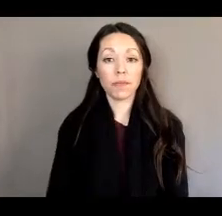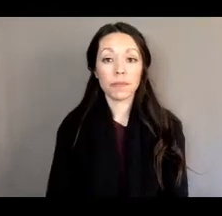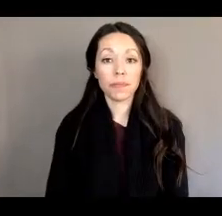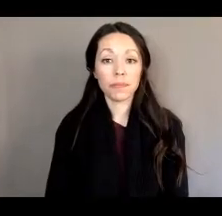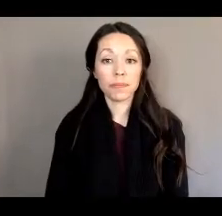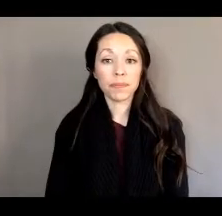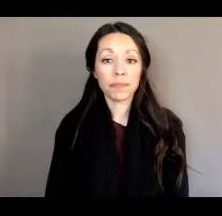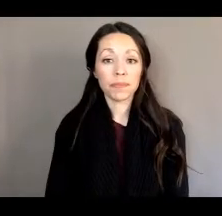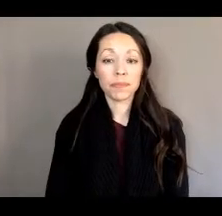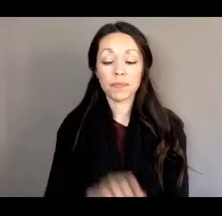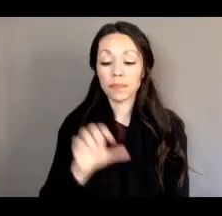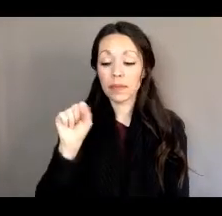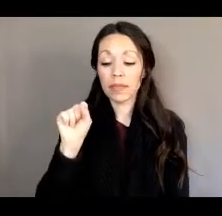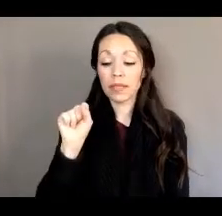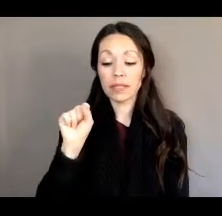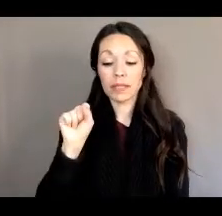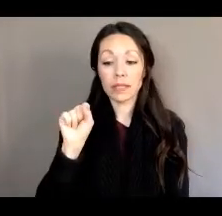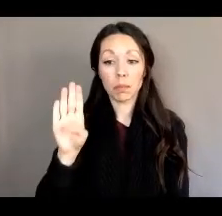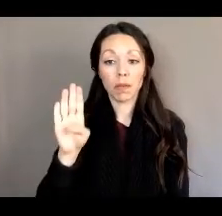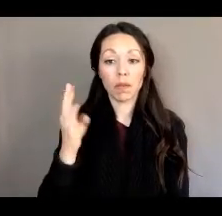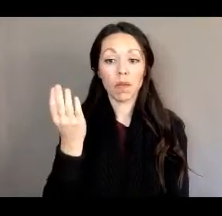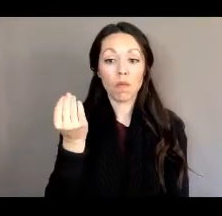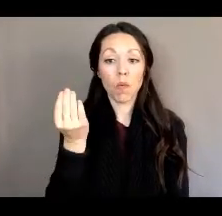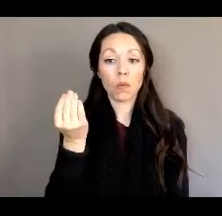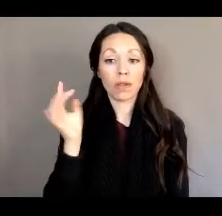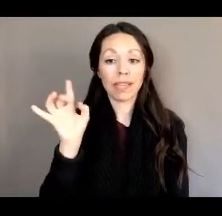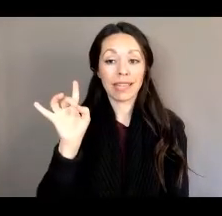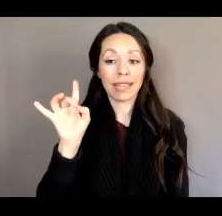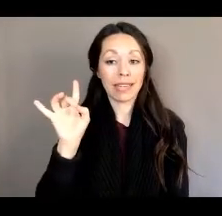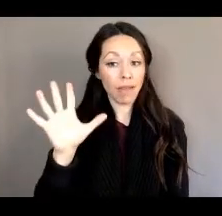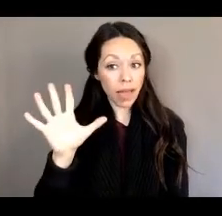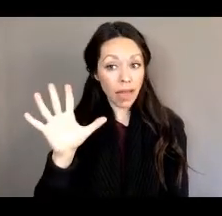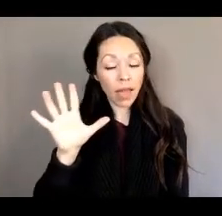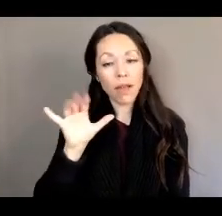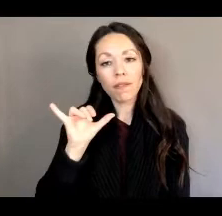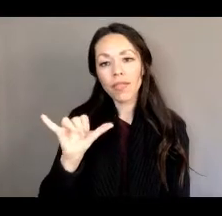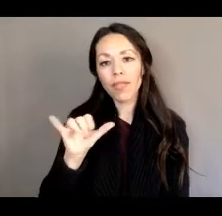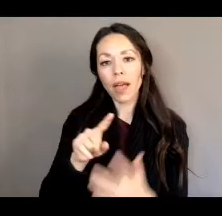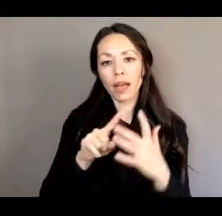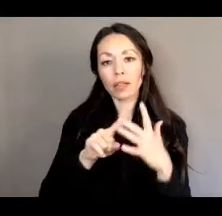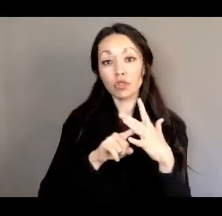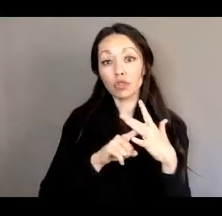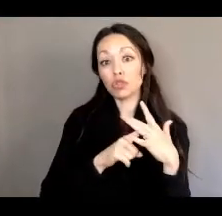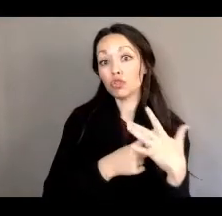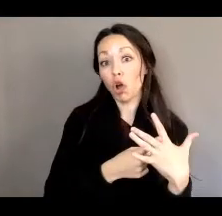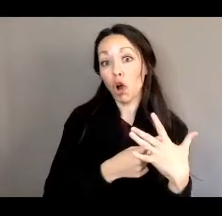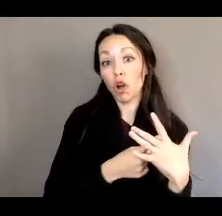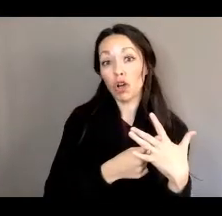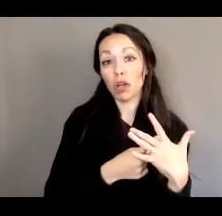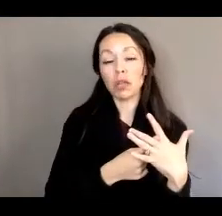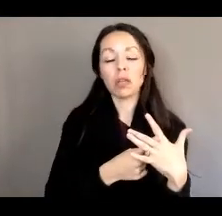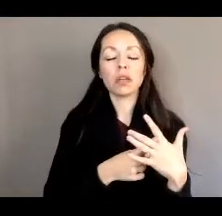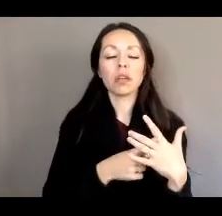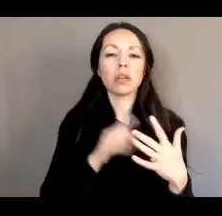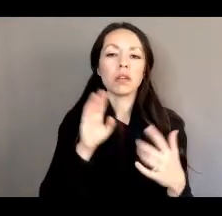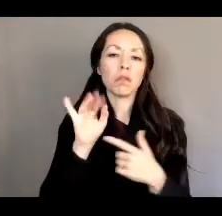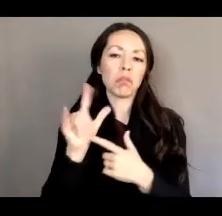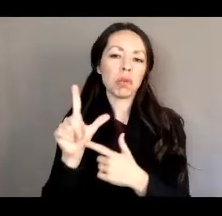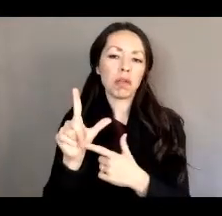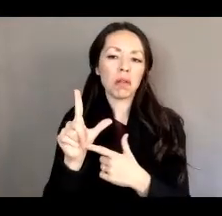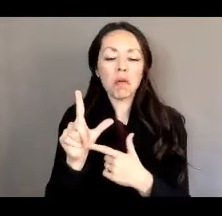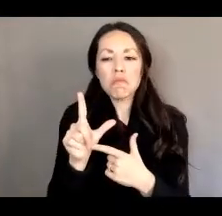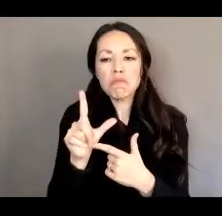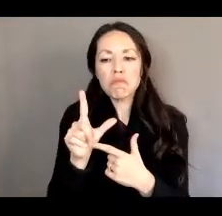Senate Bill 1485 originally was a pretty benign bill